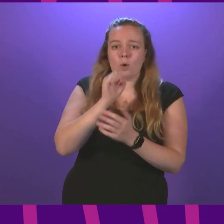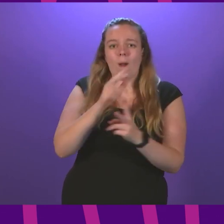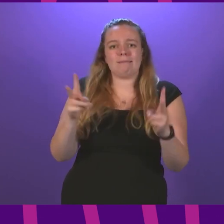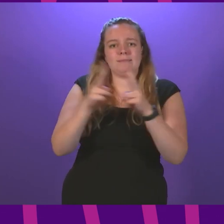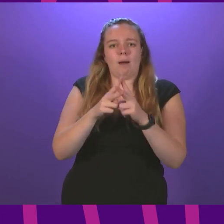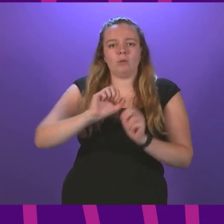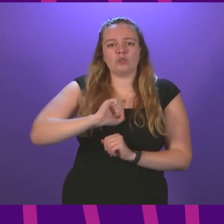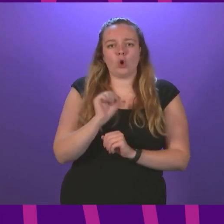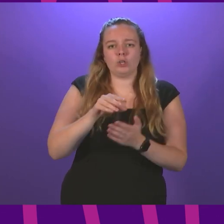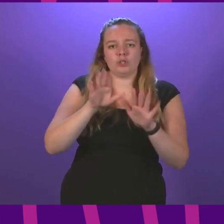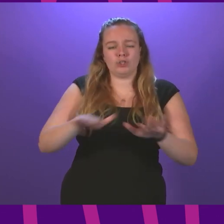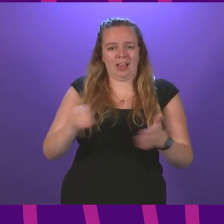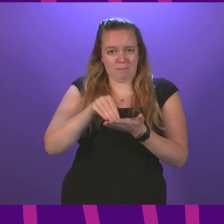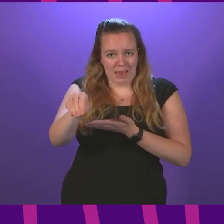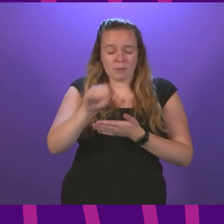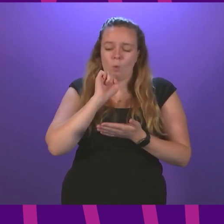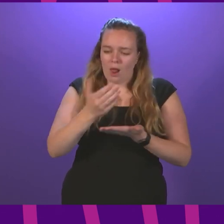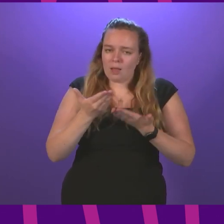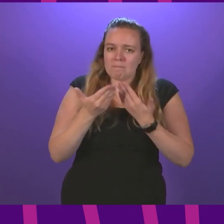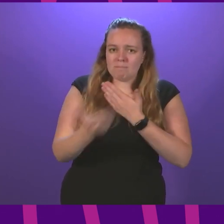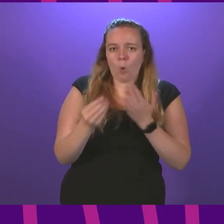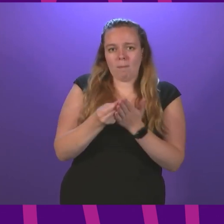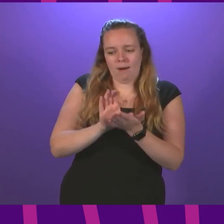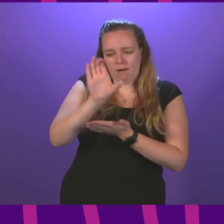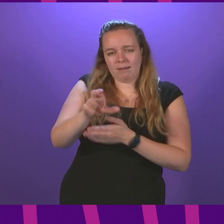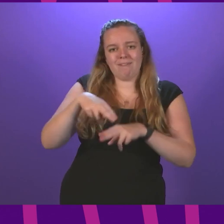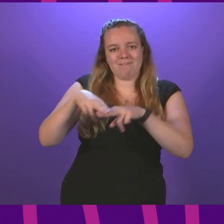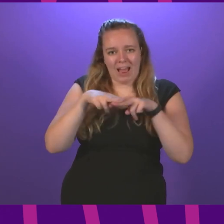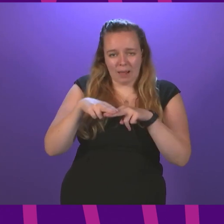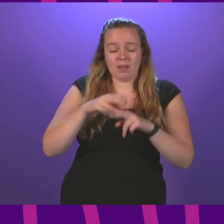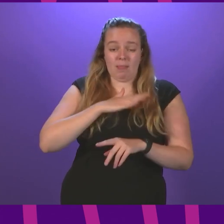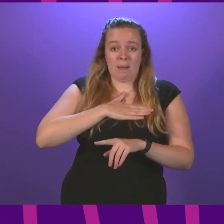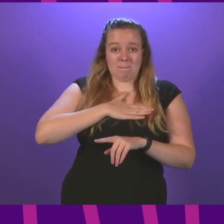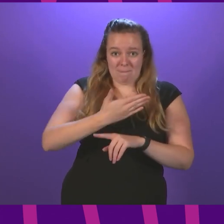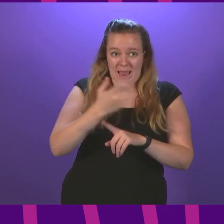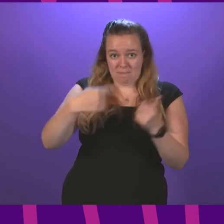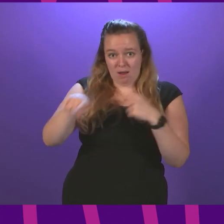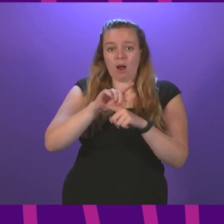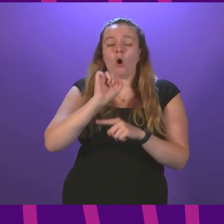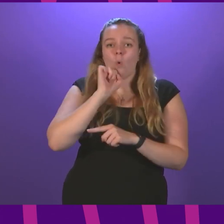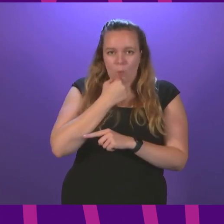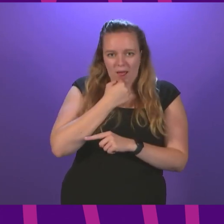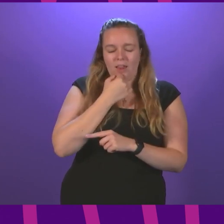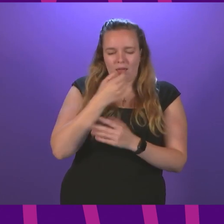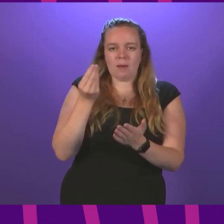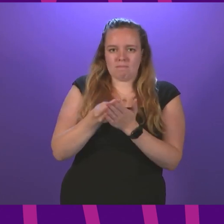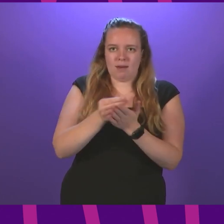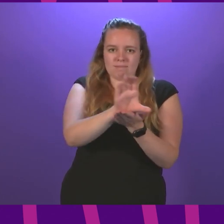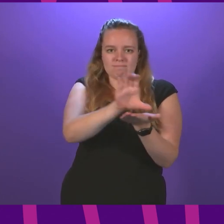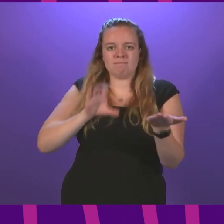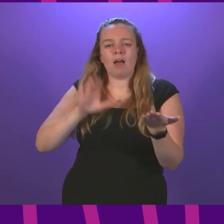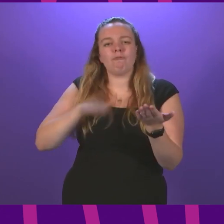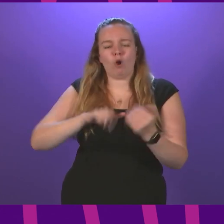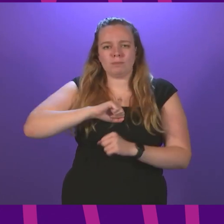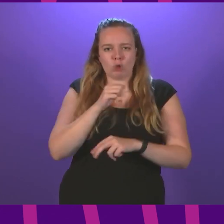Scottish child payment. We are going to give more money to families. The member across the chamber is going to take money from Scottish